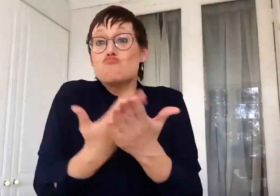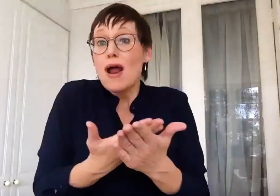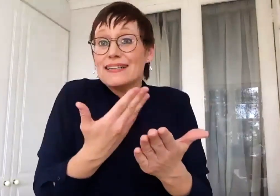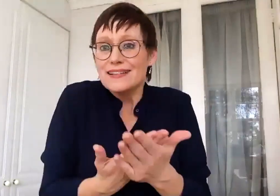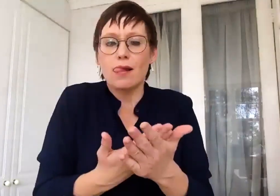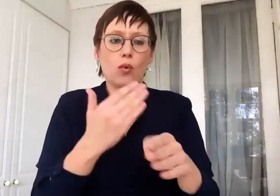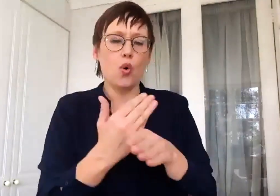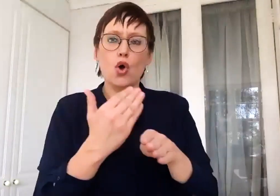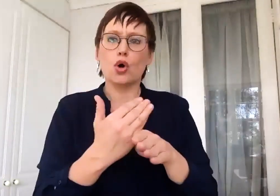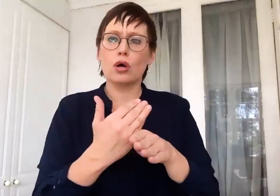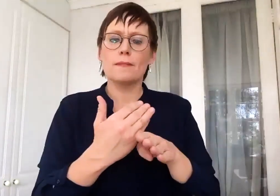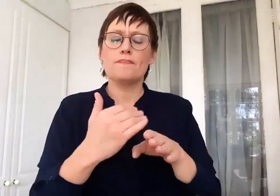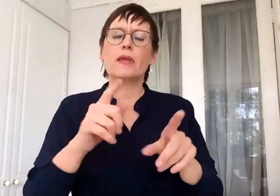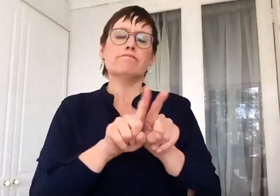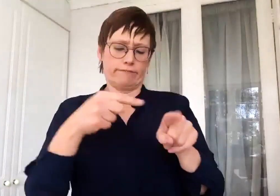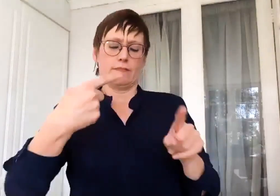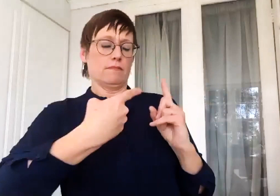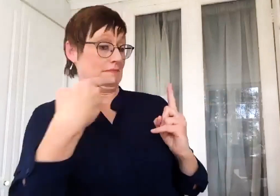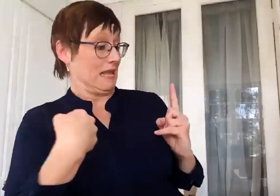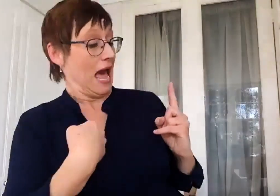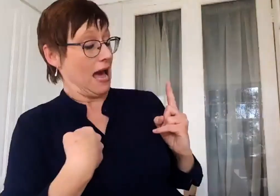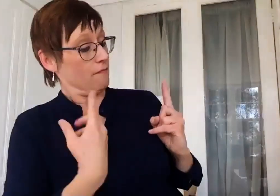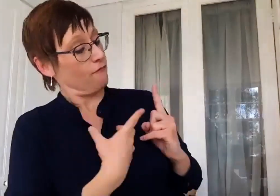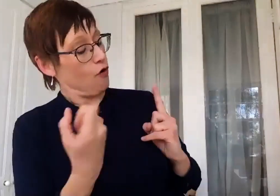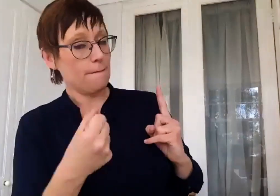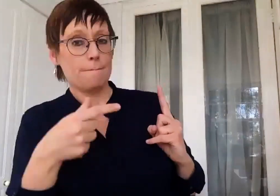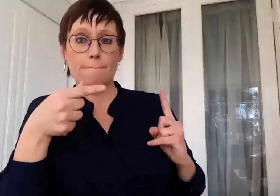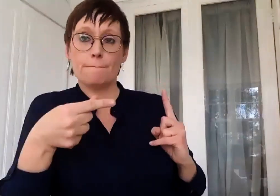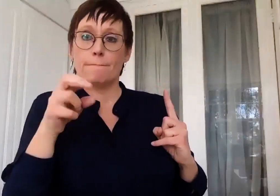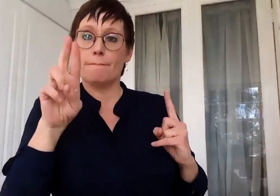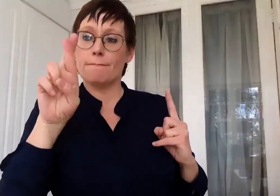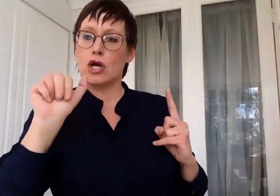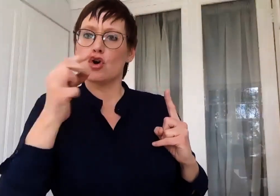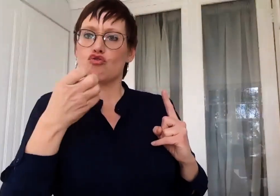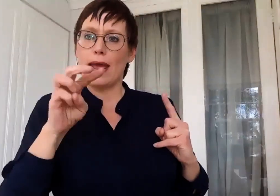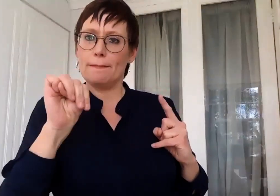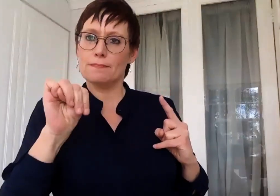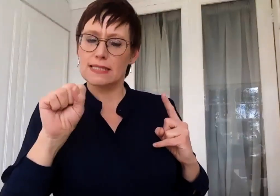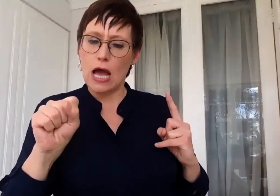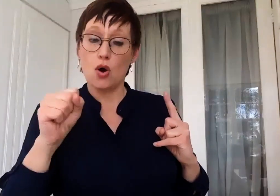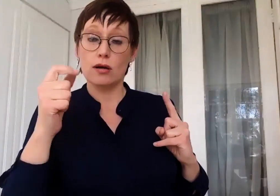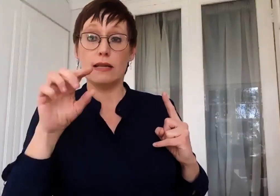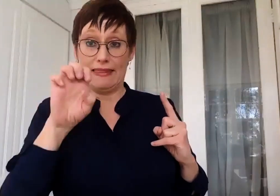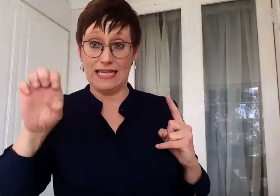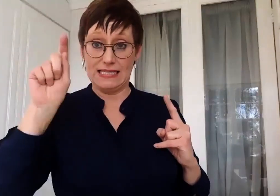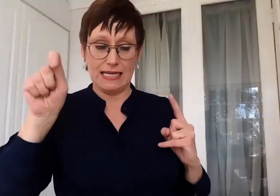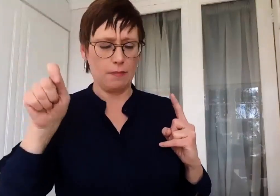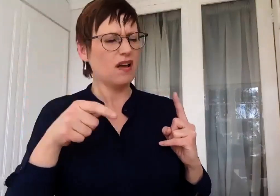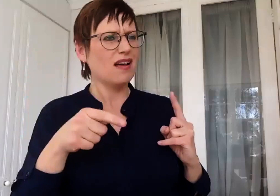Grahamstown, now Makanda, and I think about how some of the excellent social work is done in buildings that are